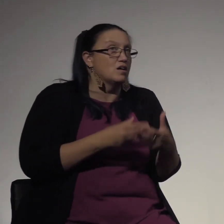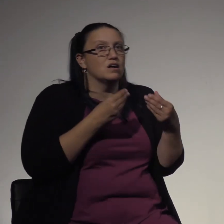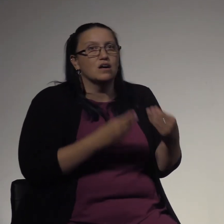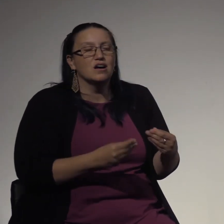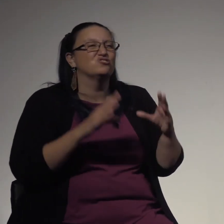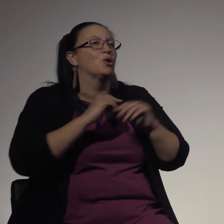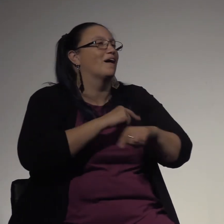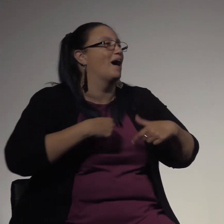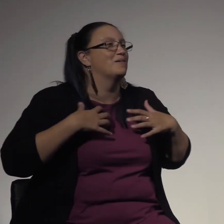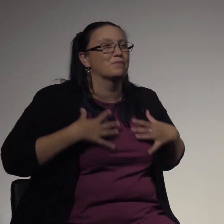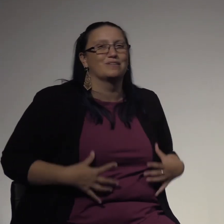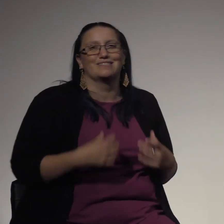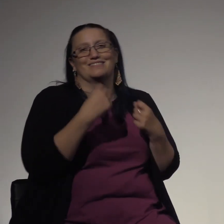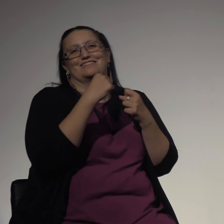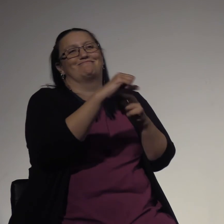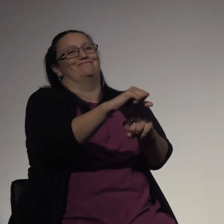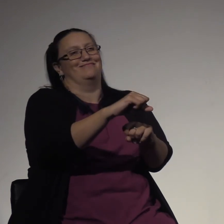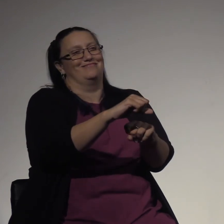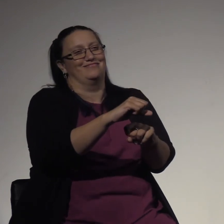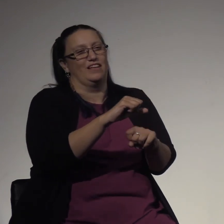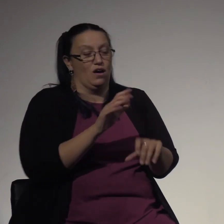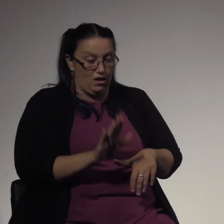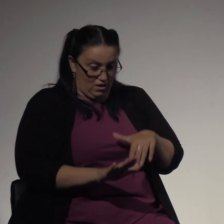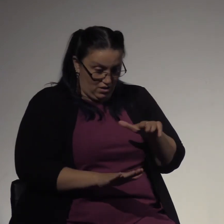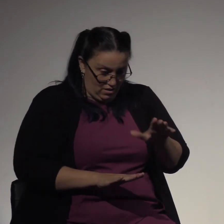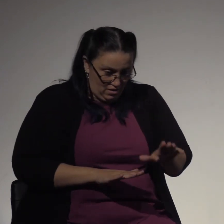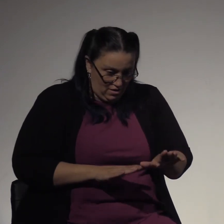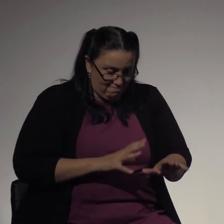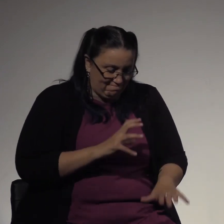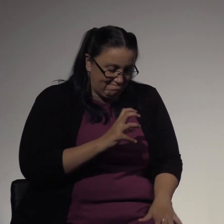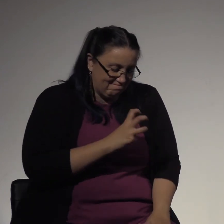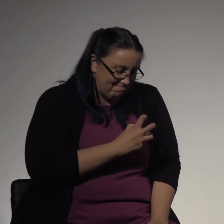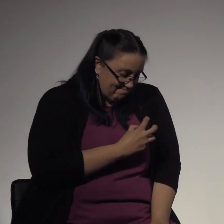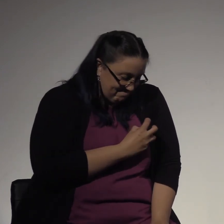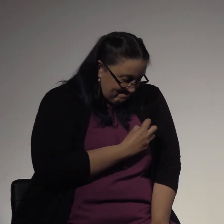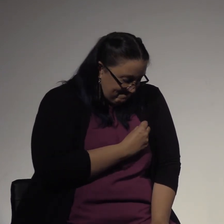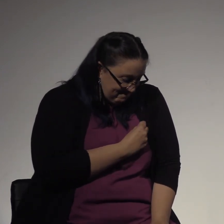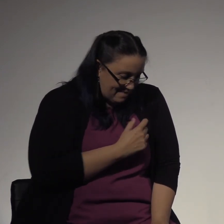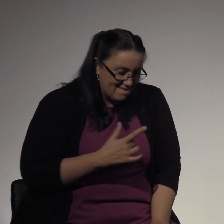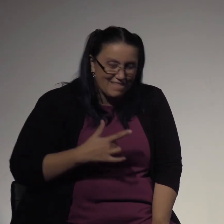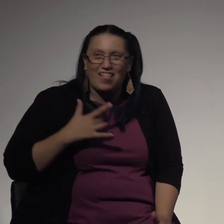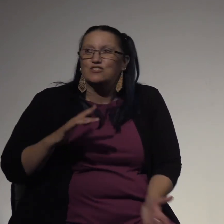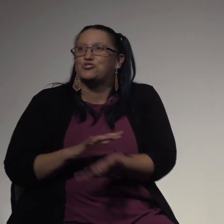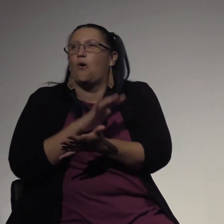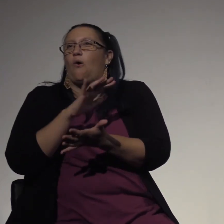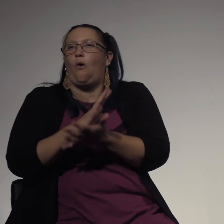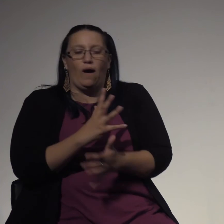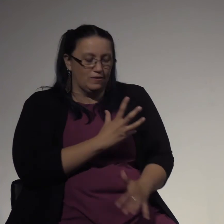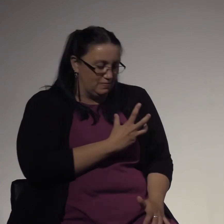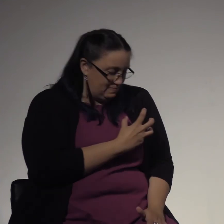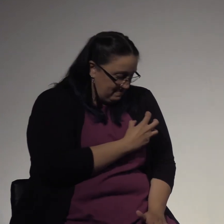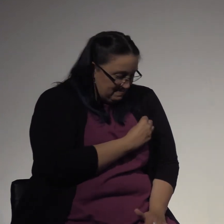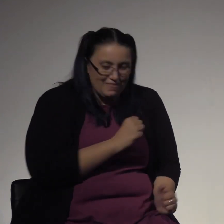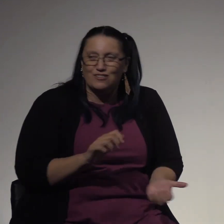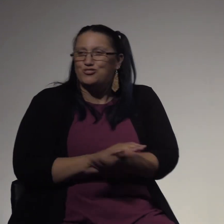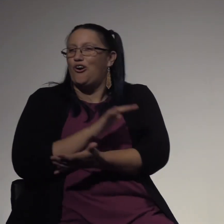Our steps are ridden where they are meant. When you are wounded with a crippling heart, do not forget the sensation of joy. Learn, the dagger is time